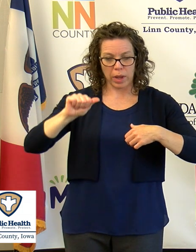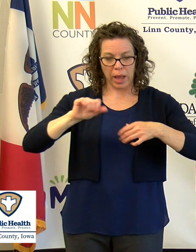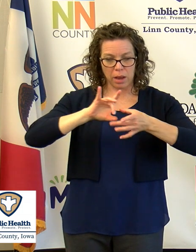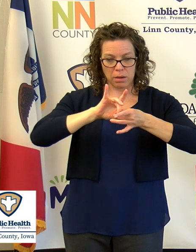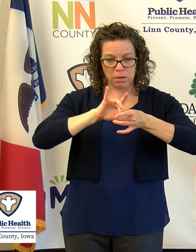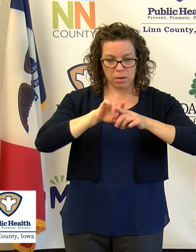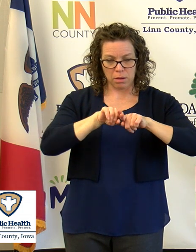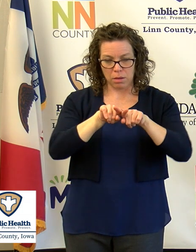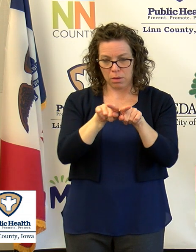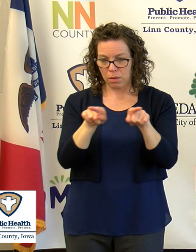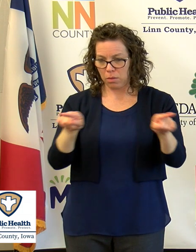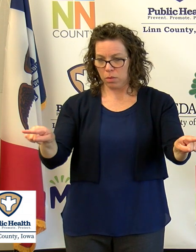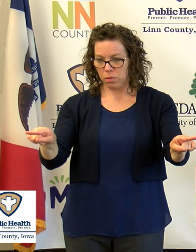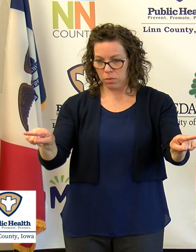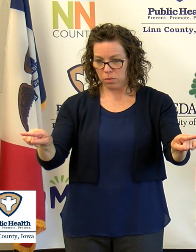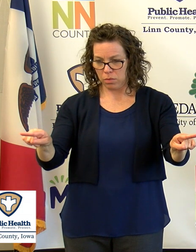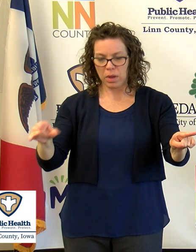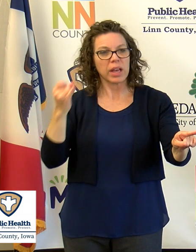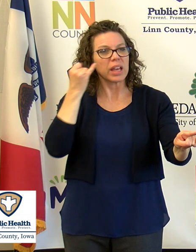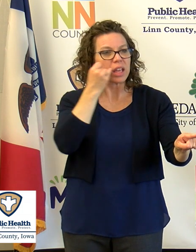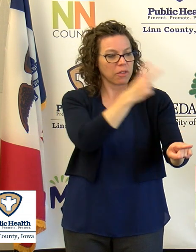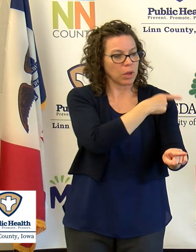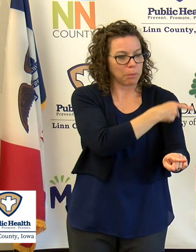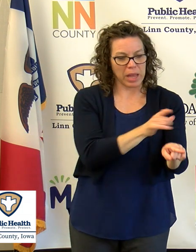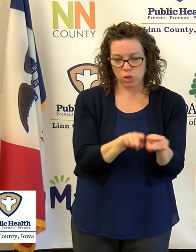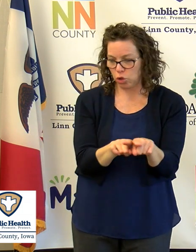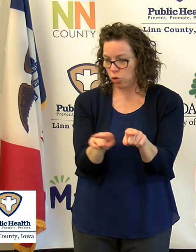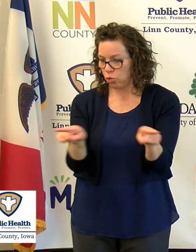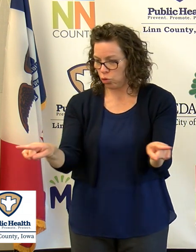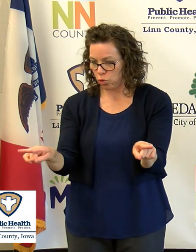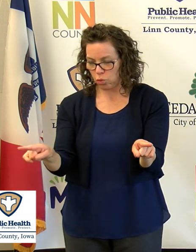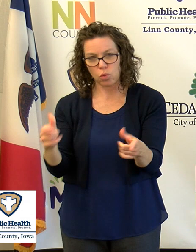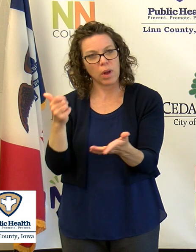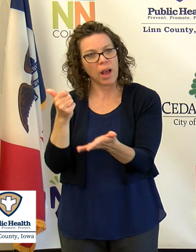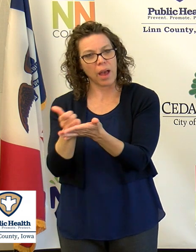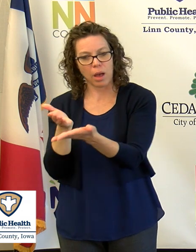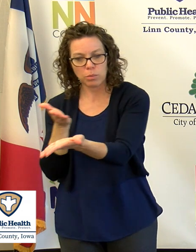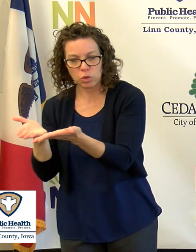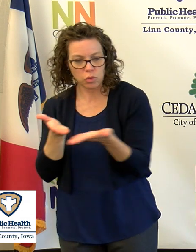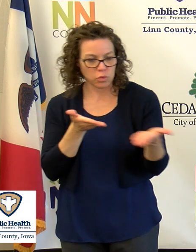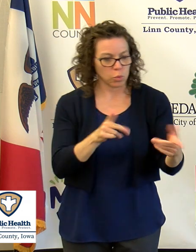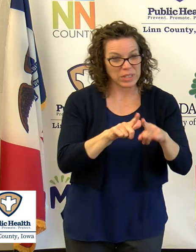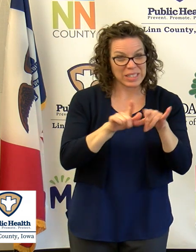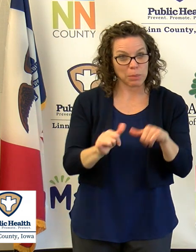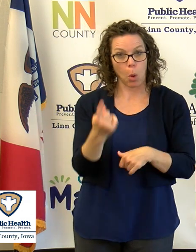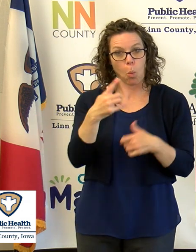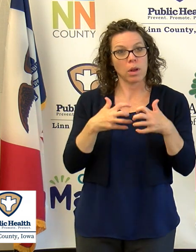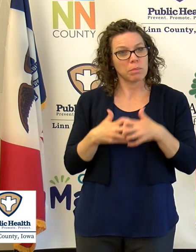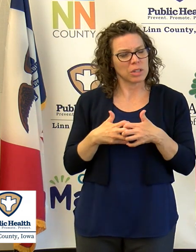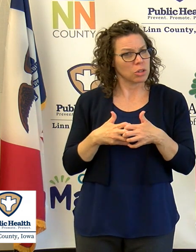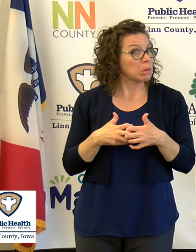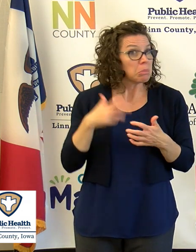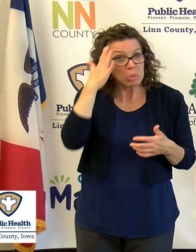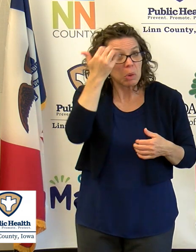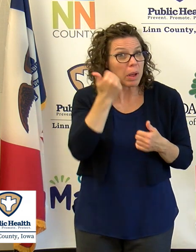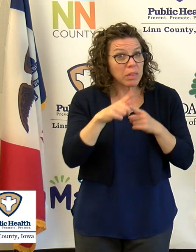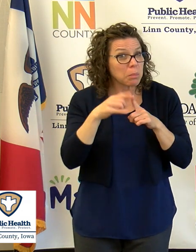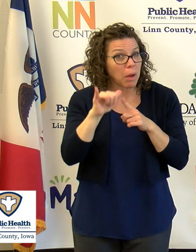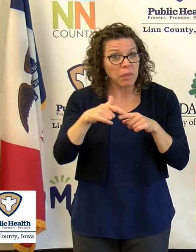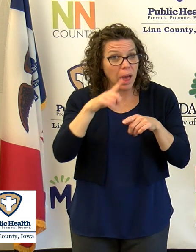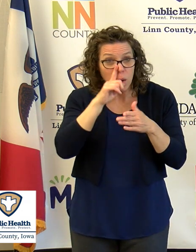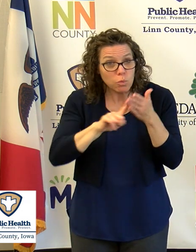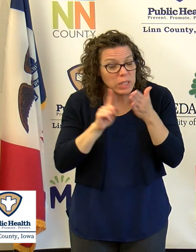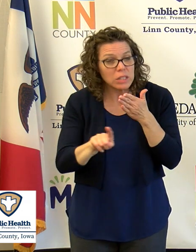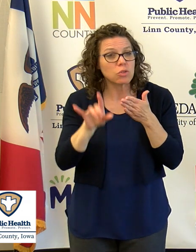capacities or same size and what have you. I don't know if you can speak specifically about that research and those efforts,